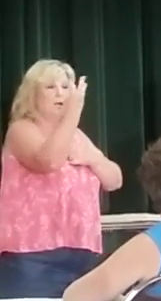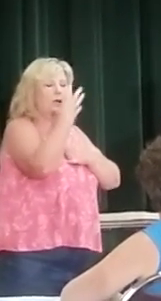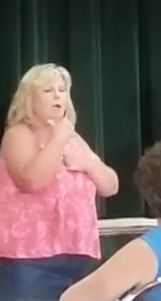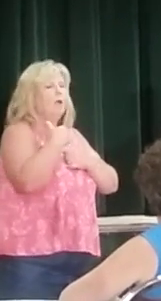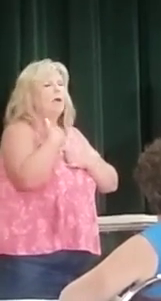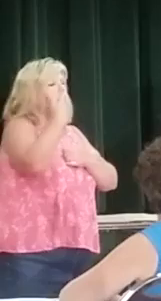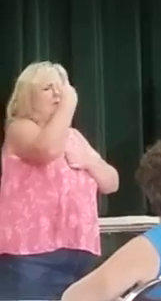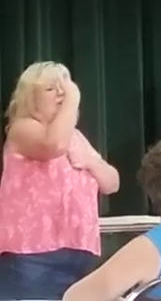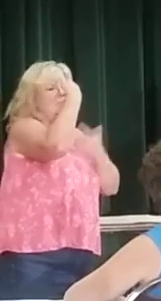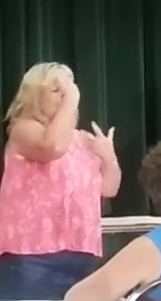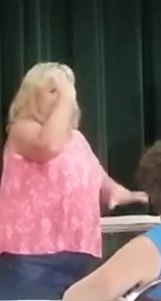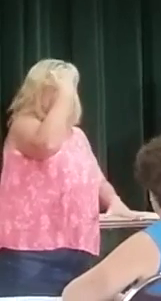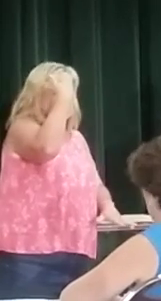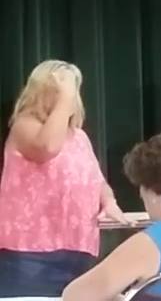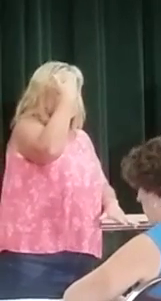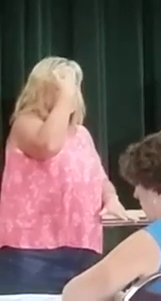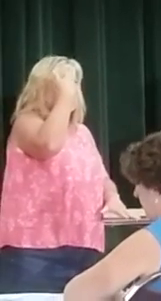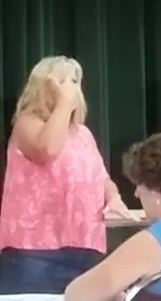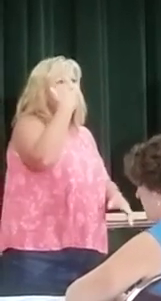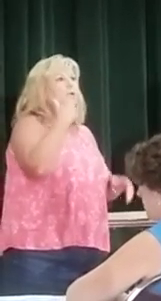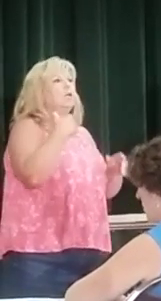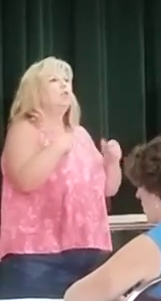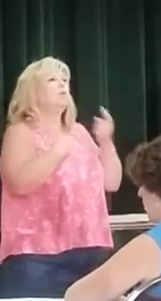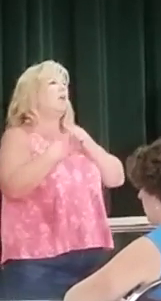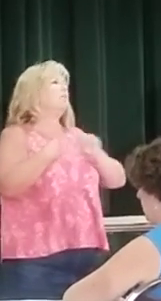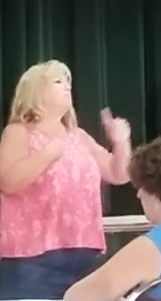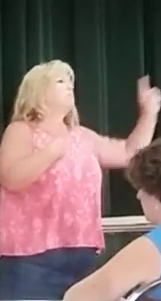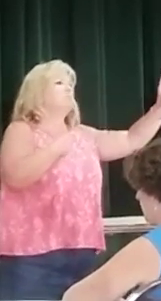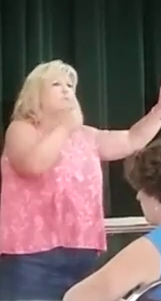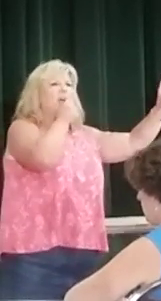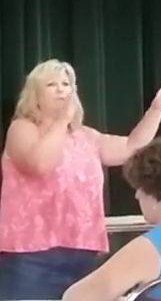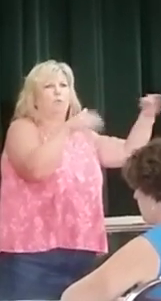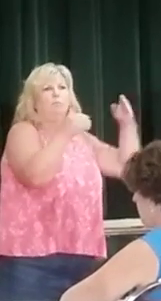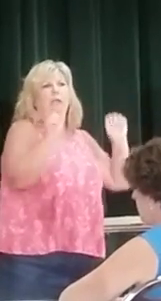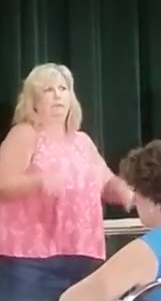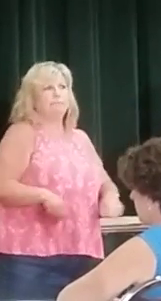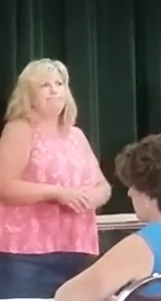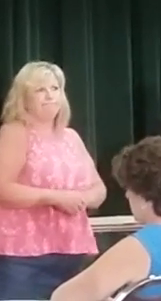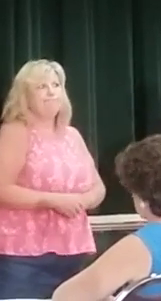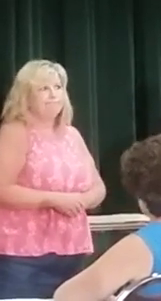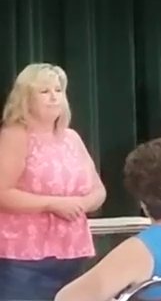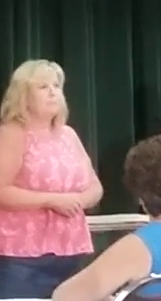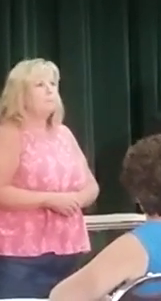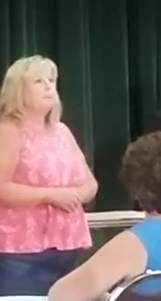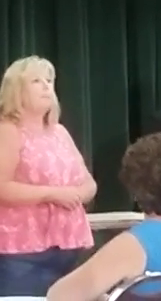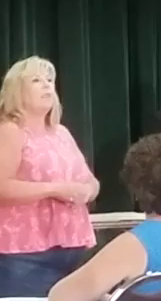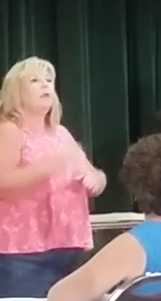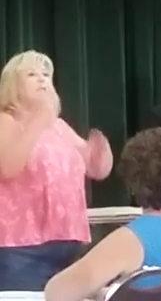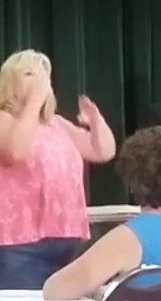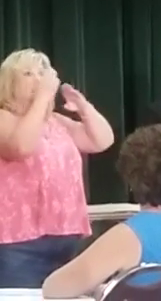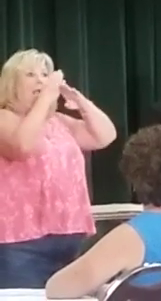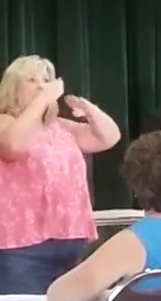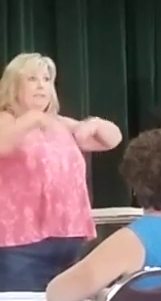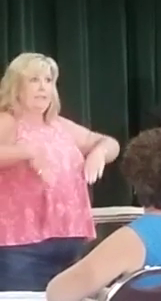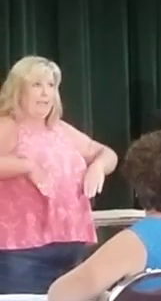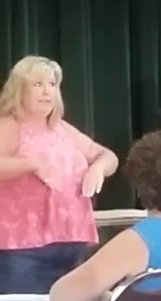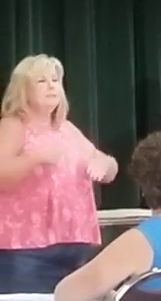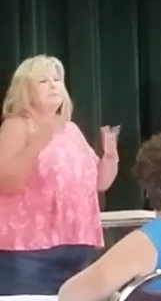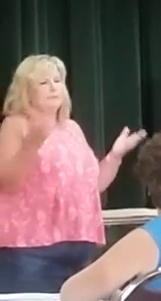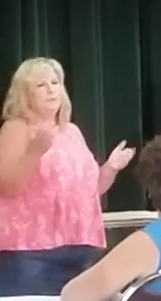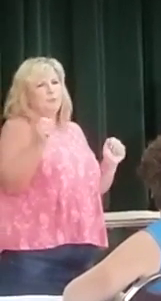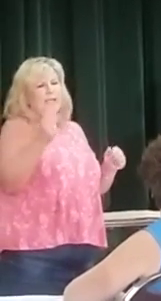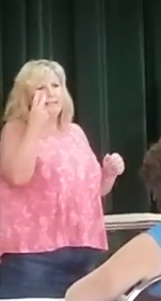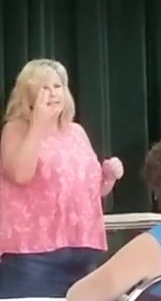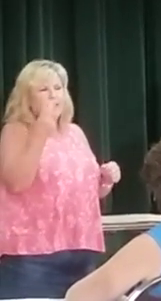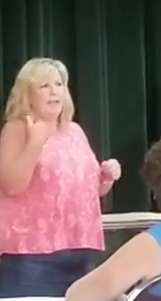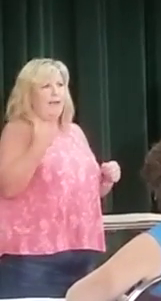don't want to be on camera, the opportunity to go to the private room is available to you. In terms of accessibility, we have, as you can see,